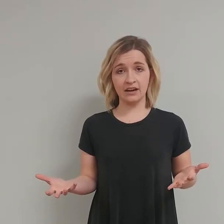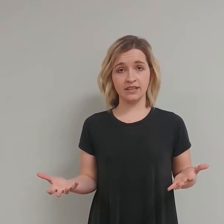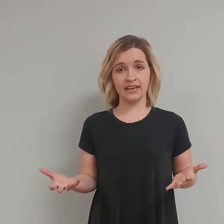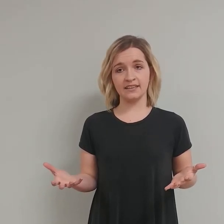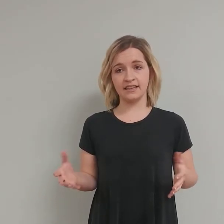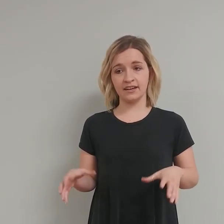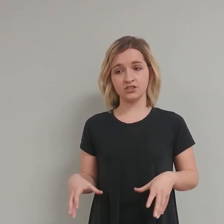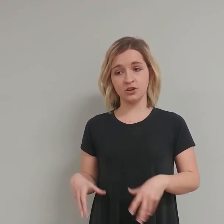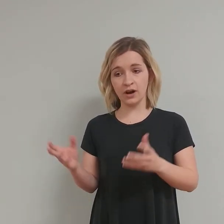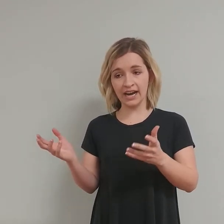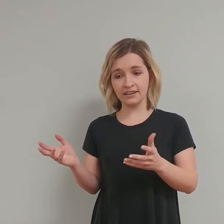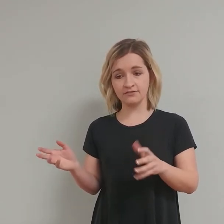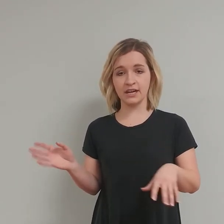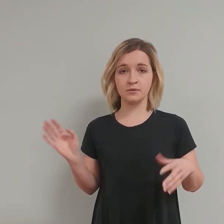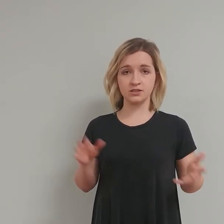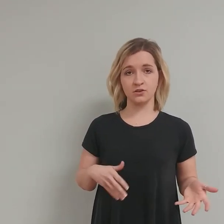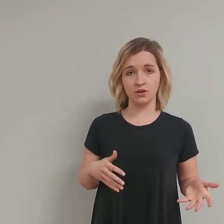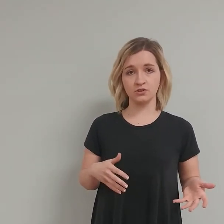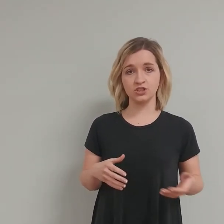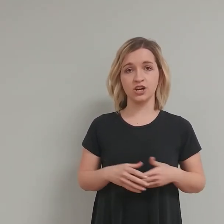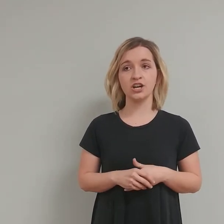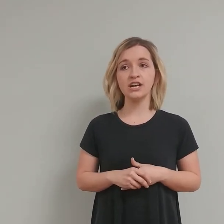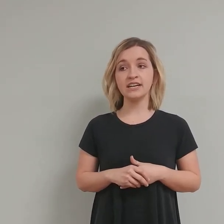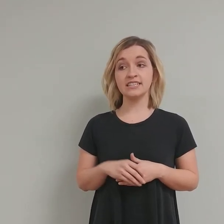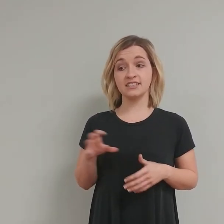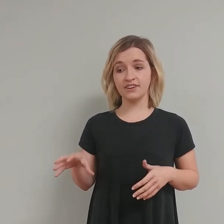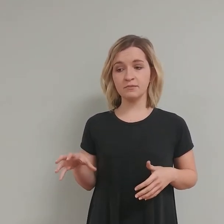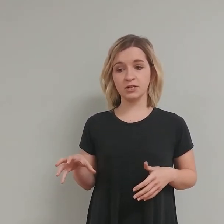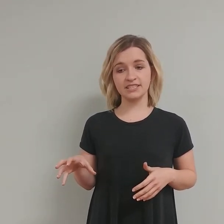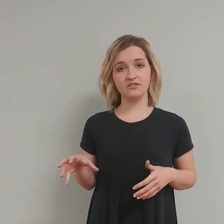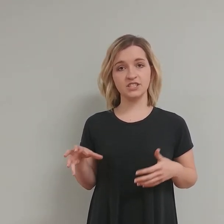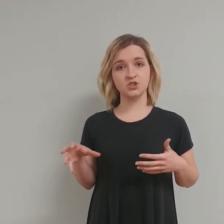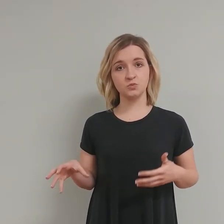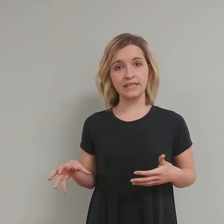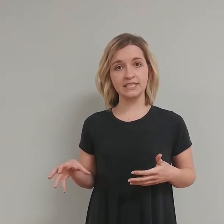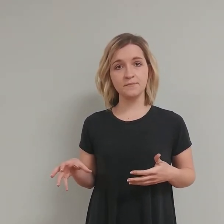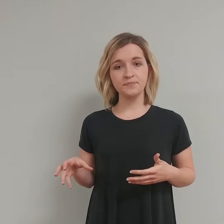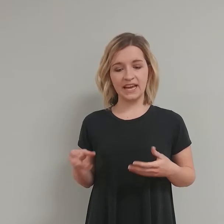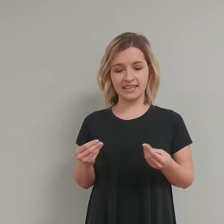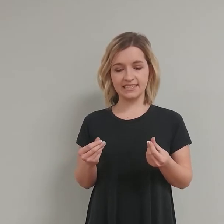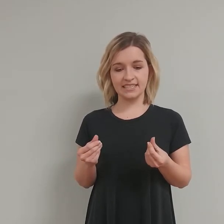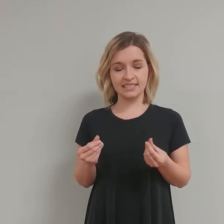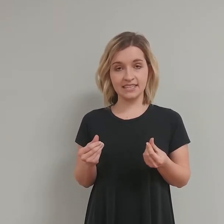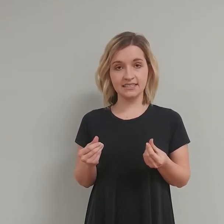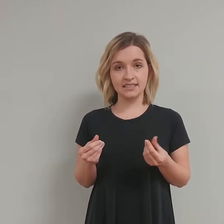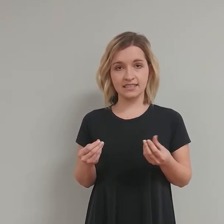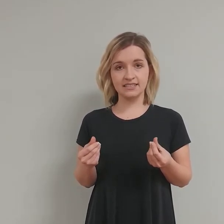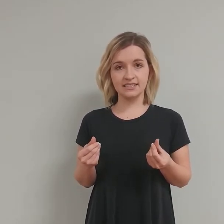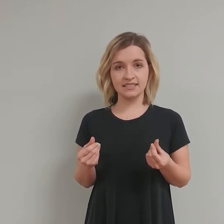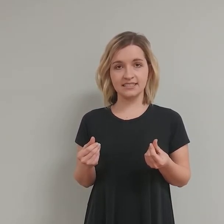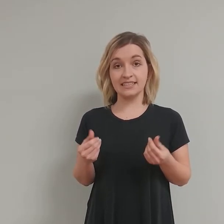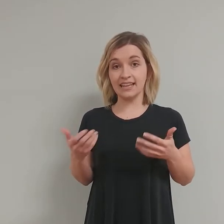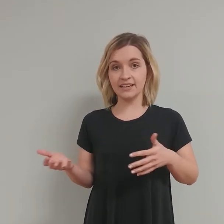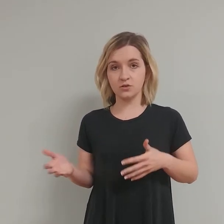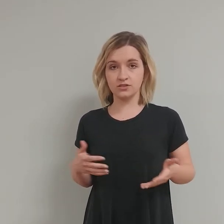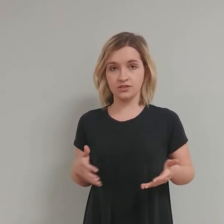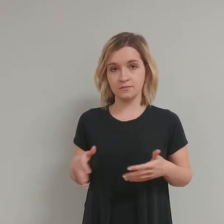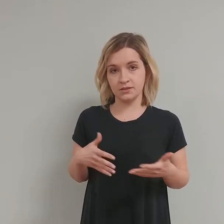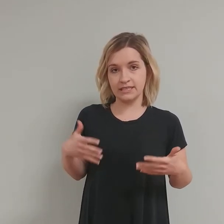how they, they are so high in fiber and so low in sugar. Because the fiber itself is sweet, and it's a consistency like corn syrup. So